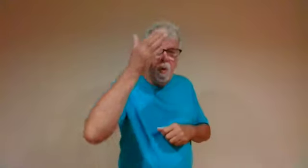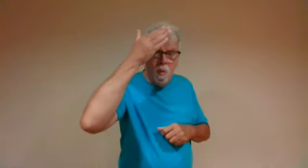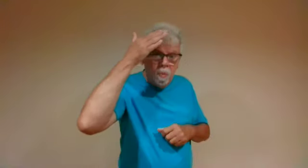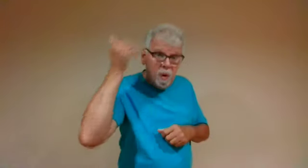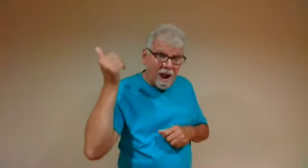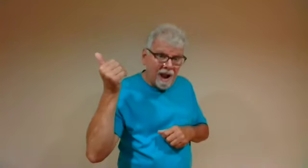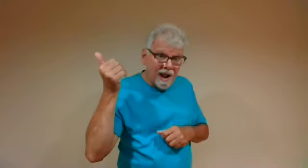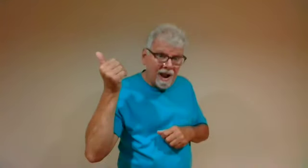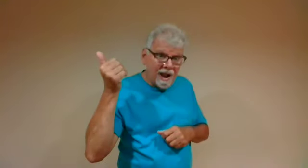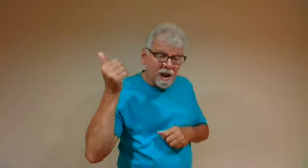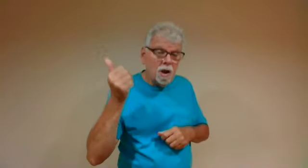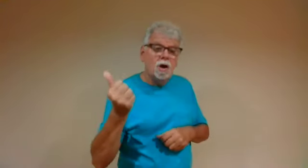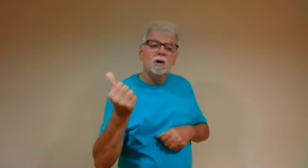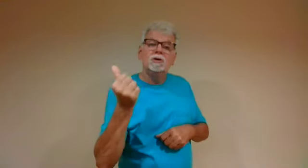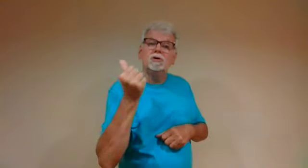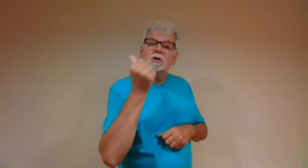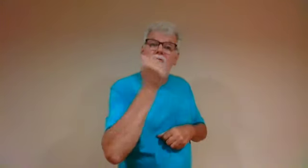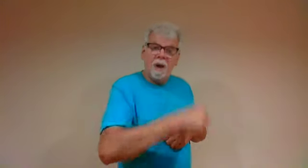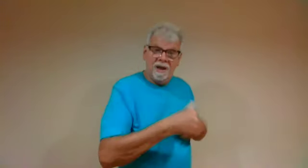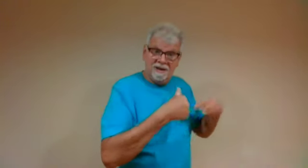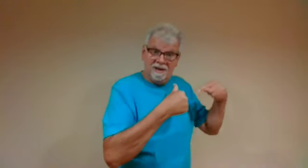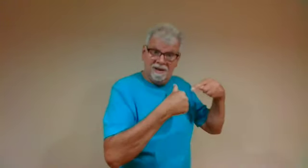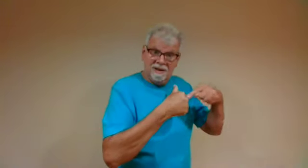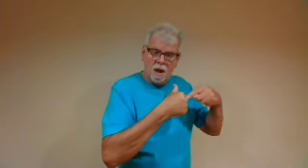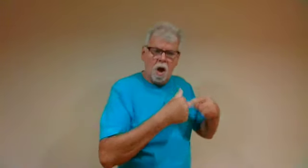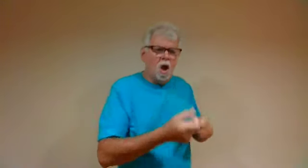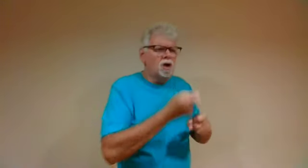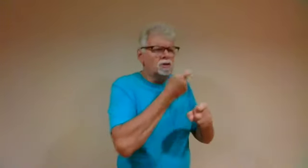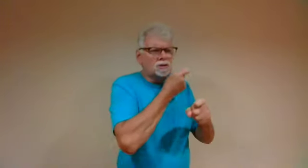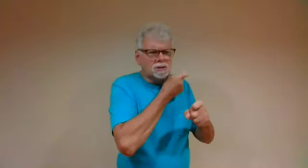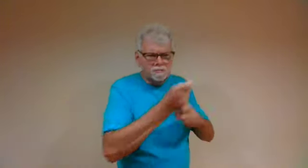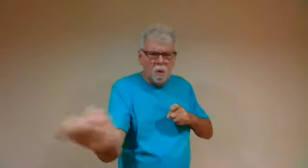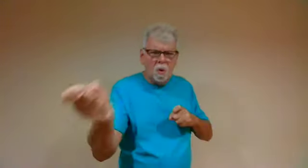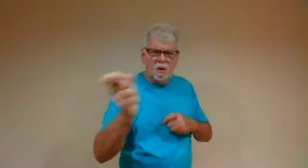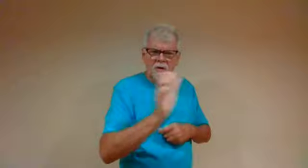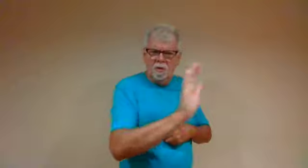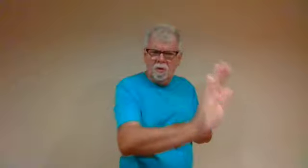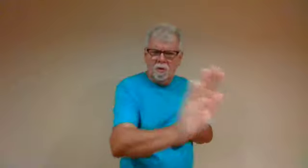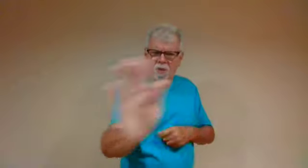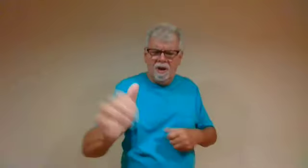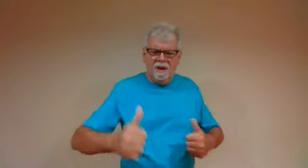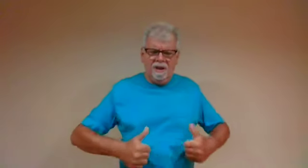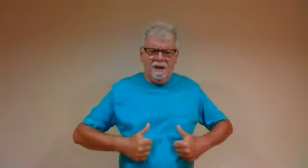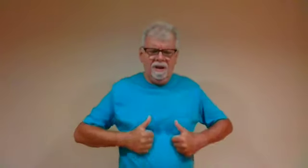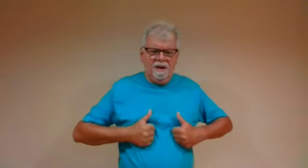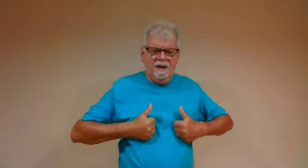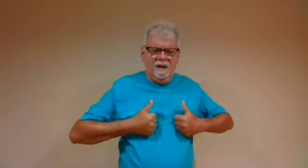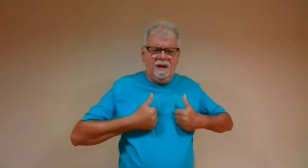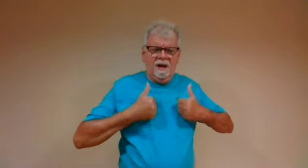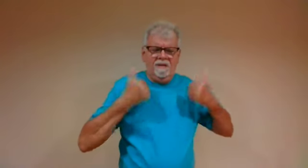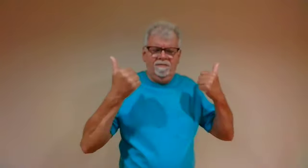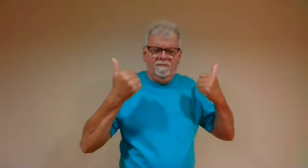And do not get drunk on wine, in which lies debauchery,